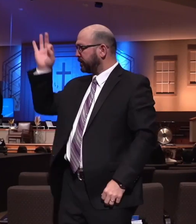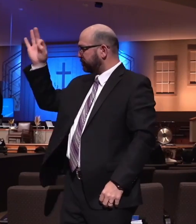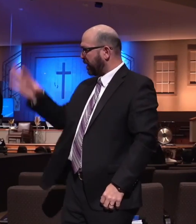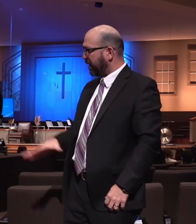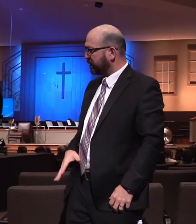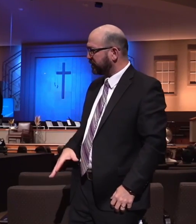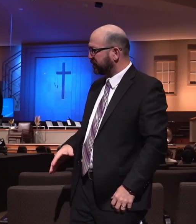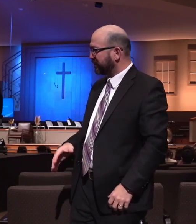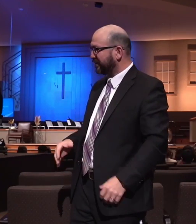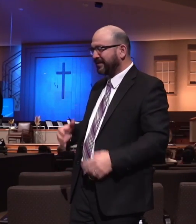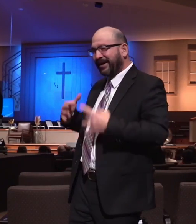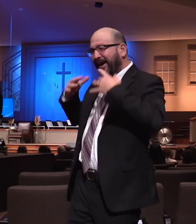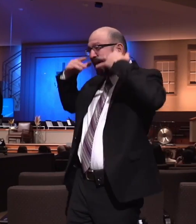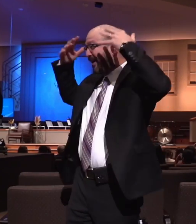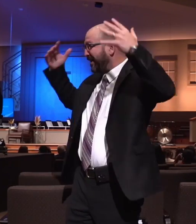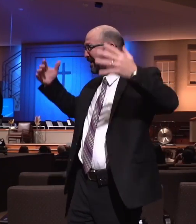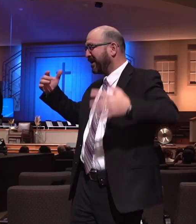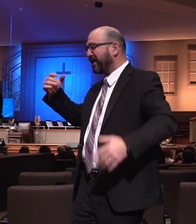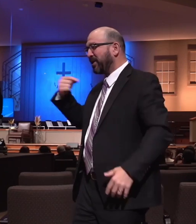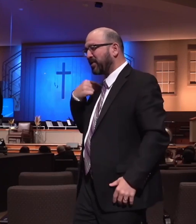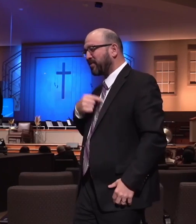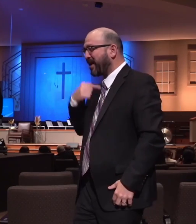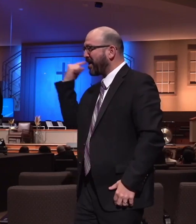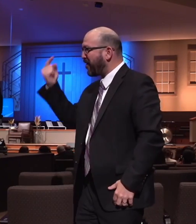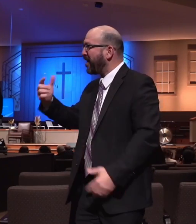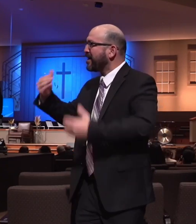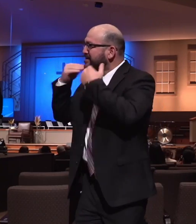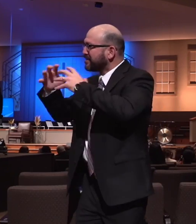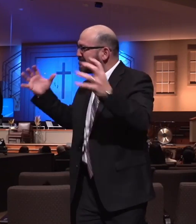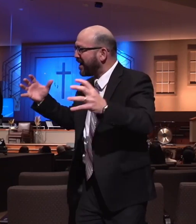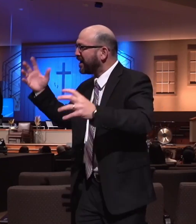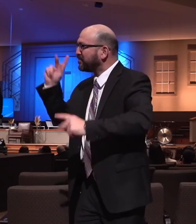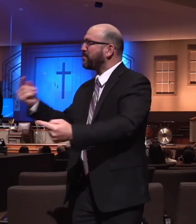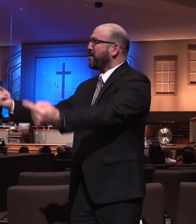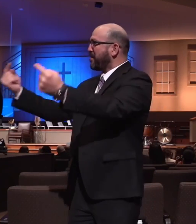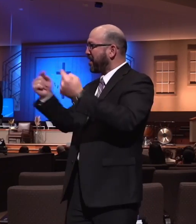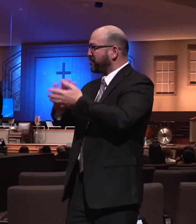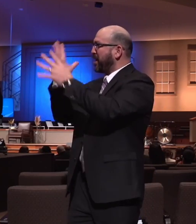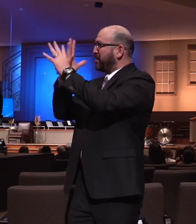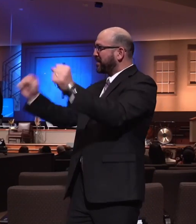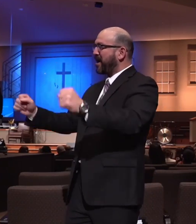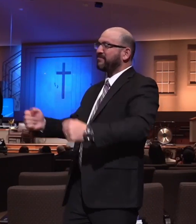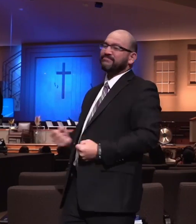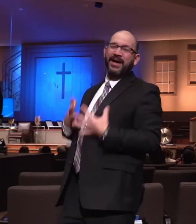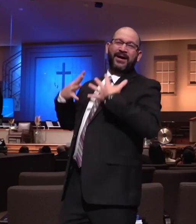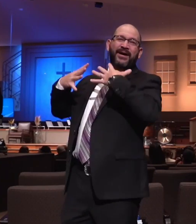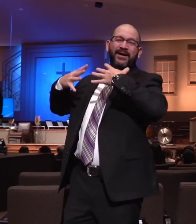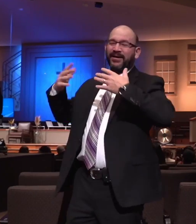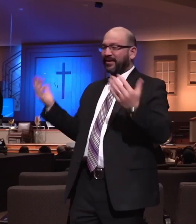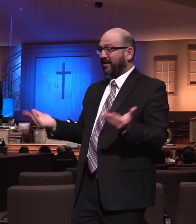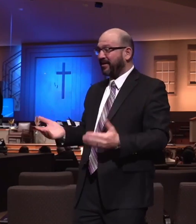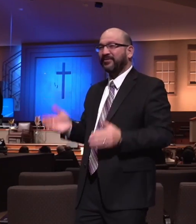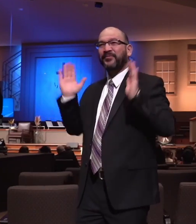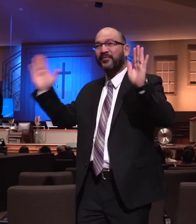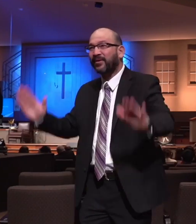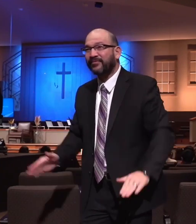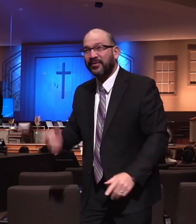with broad smiles on their face. We never get over seeing people come to trust Christ as Savior at Lancaster Baptist Church. It's a spiritual